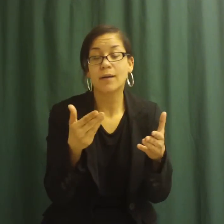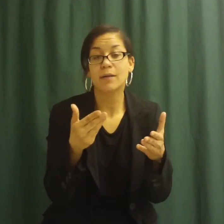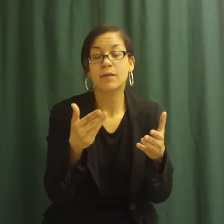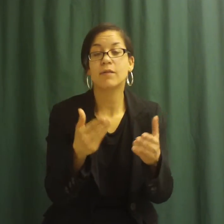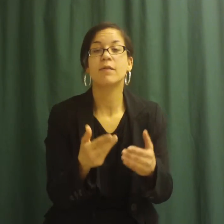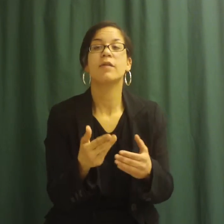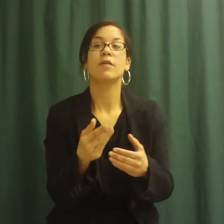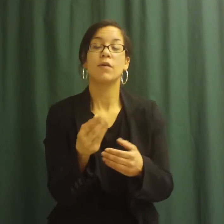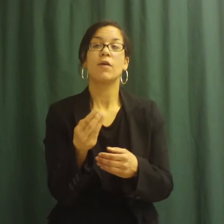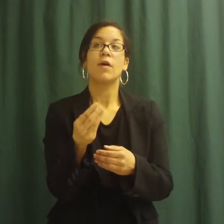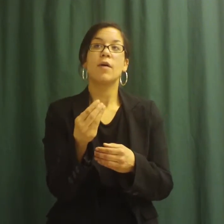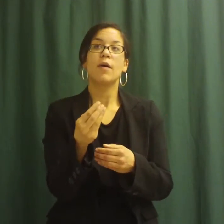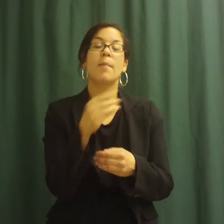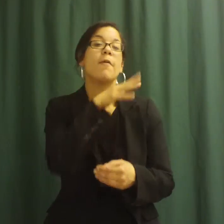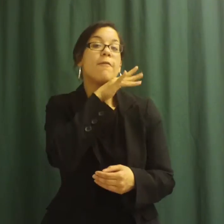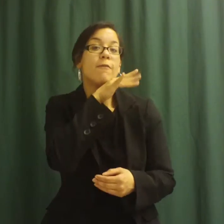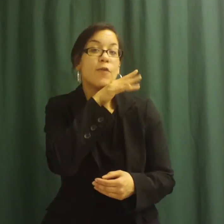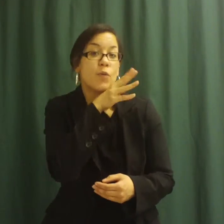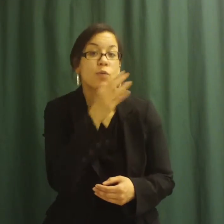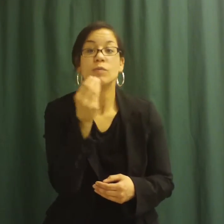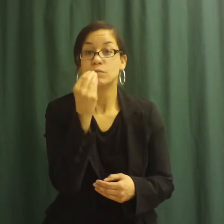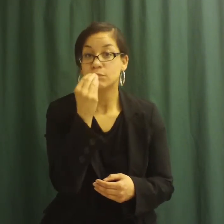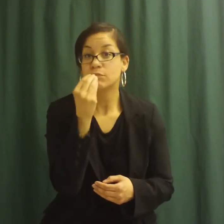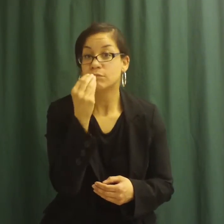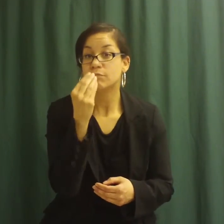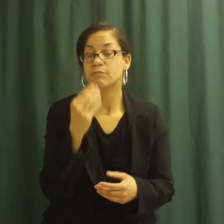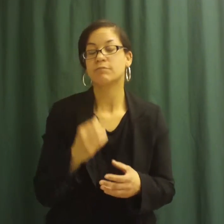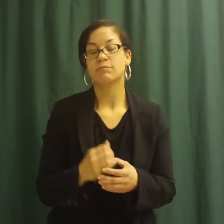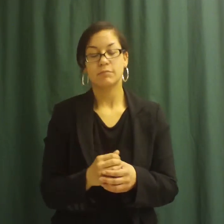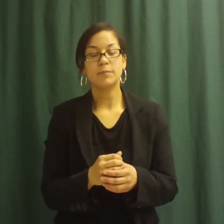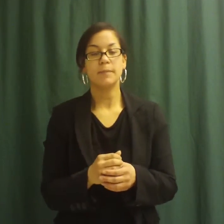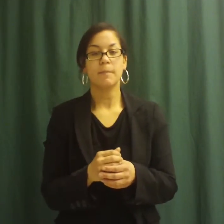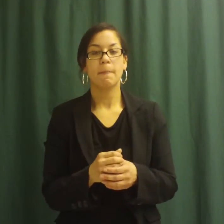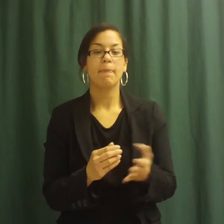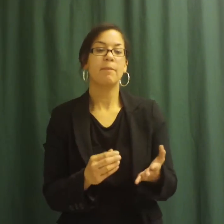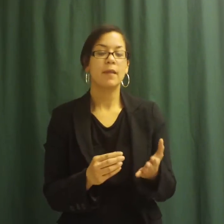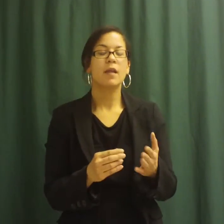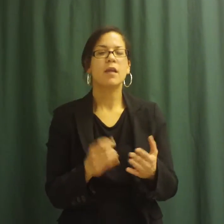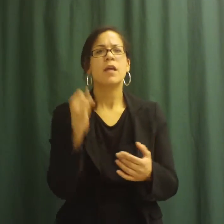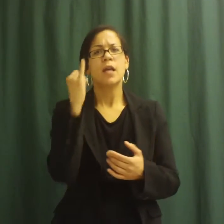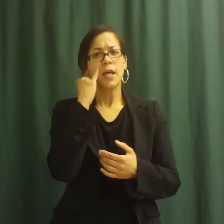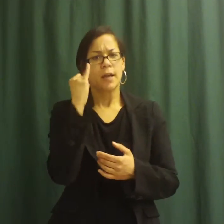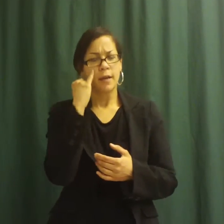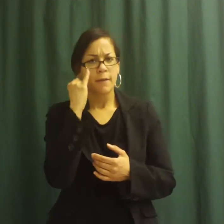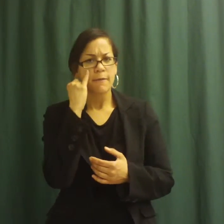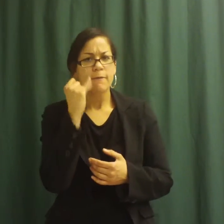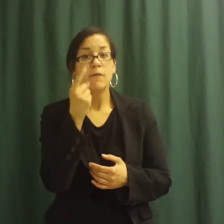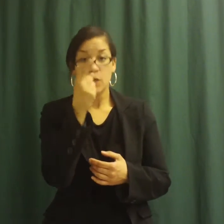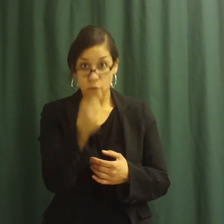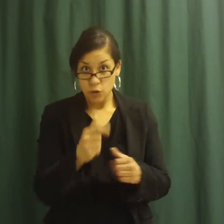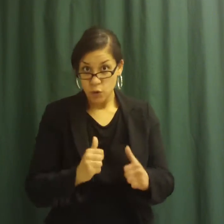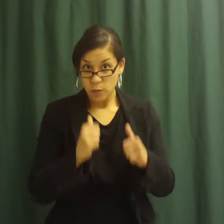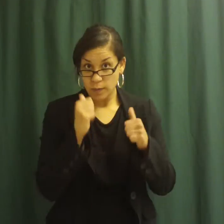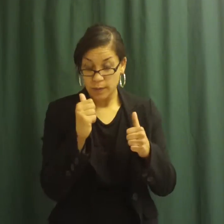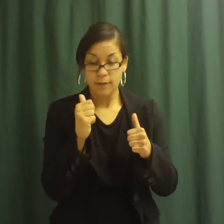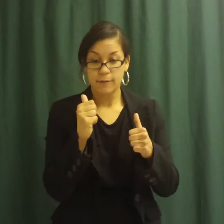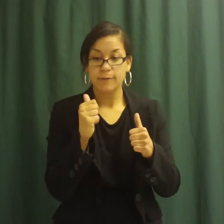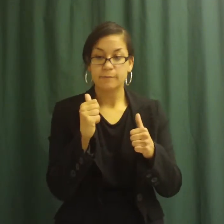If you live in a place with a short summer like Idaho, you should plant the seeds indoors